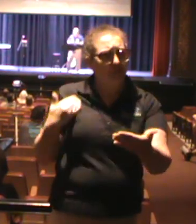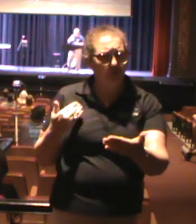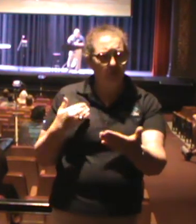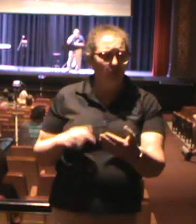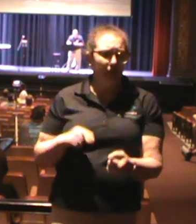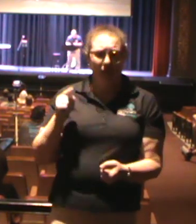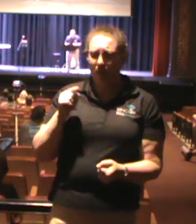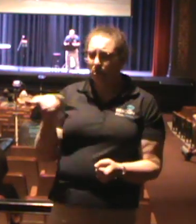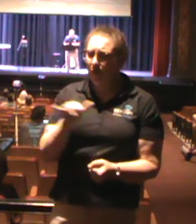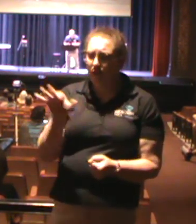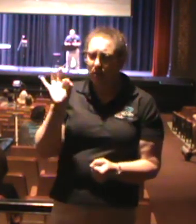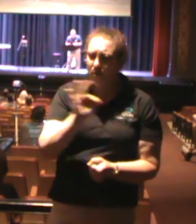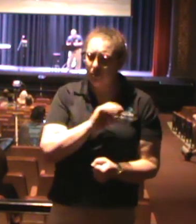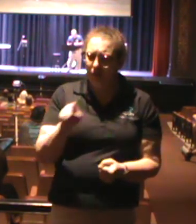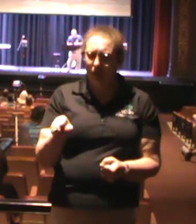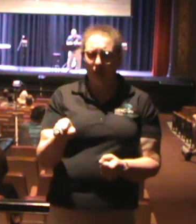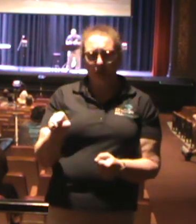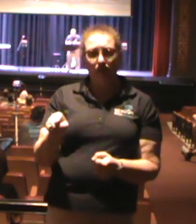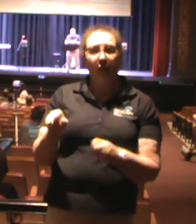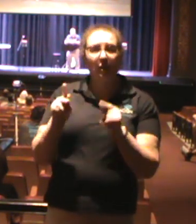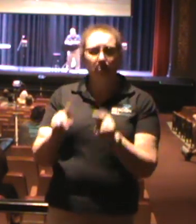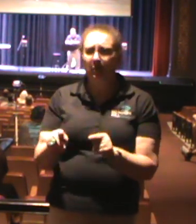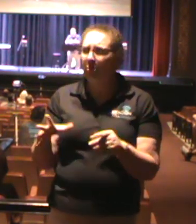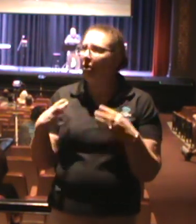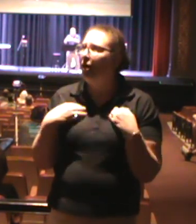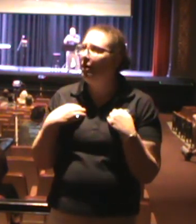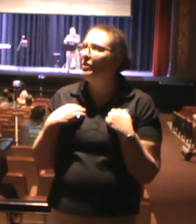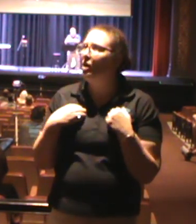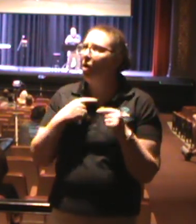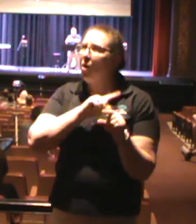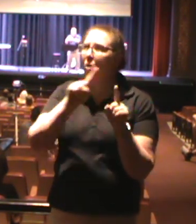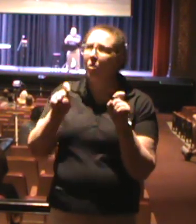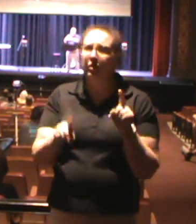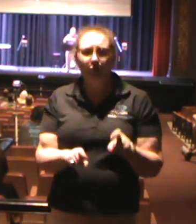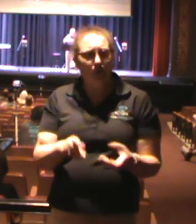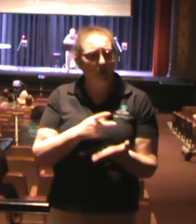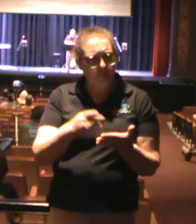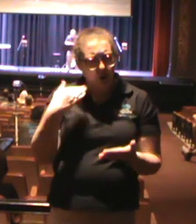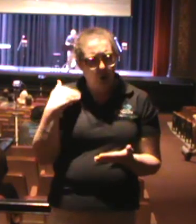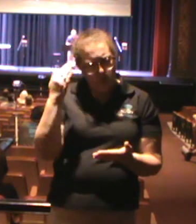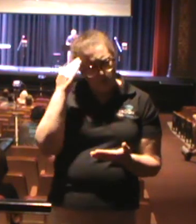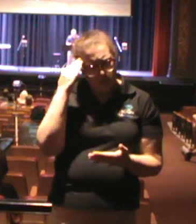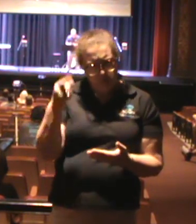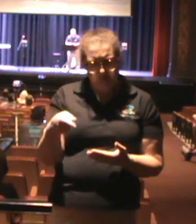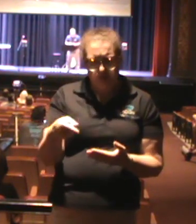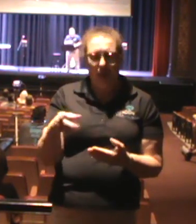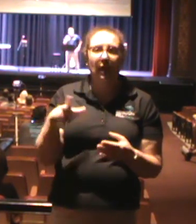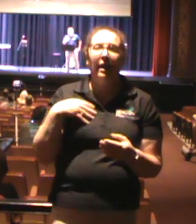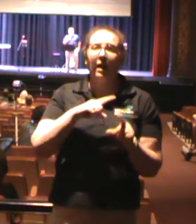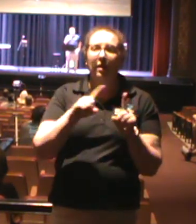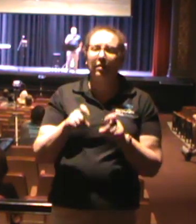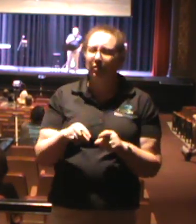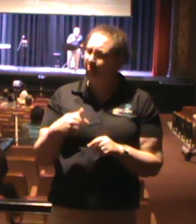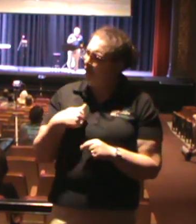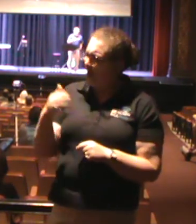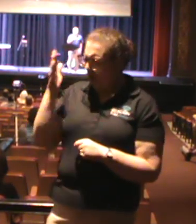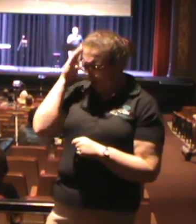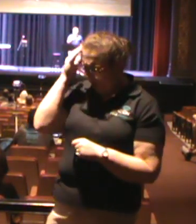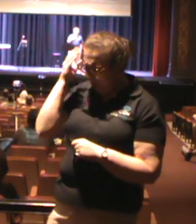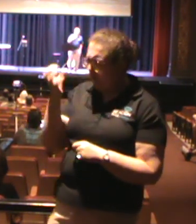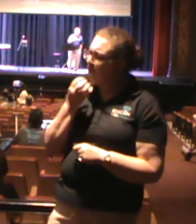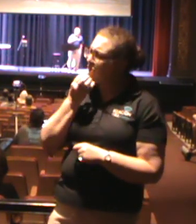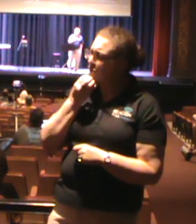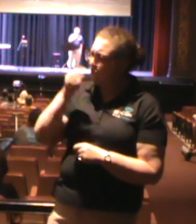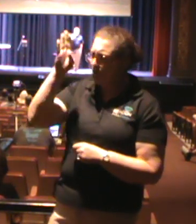but he knows that they have questions. And so they were like, I thought that the Jews were God's chosen people. And yet, Paul, you're telling me